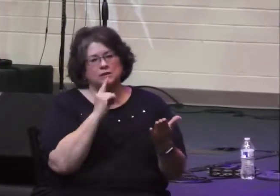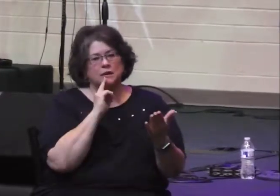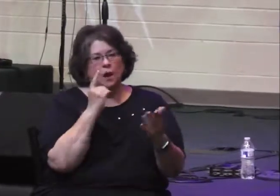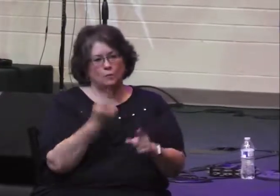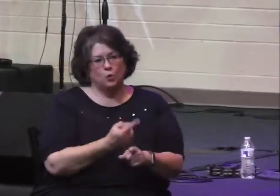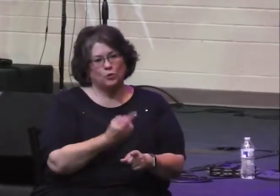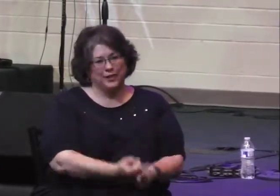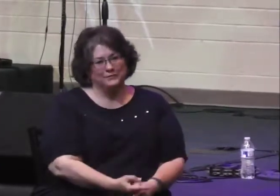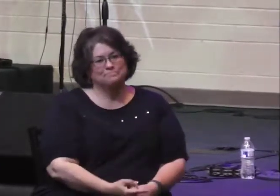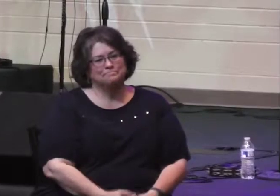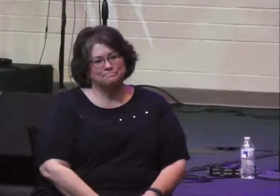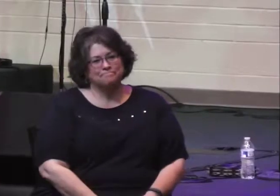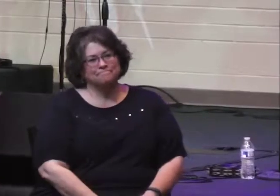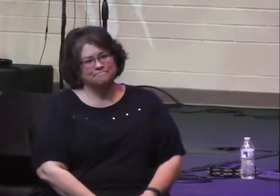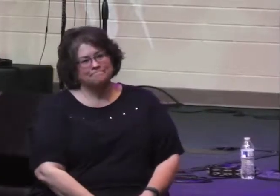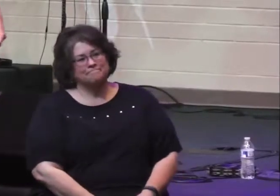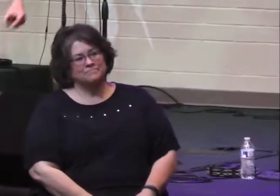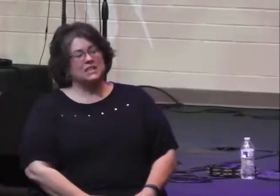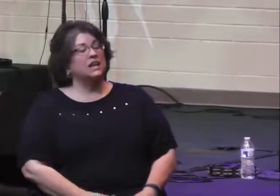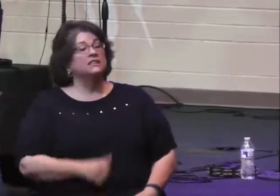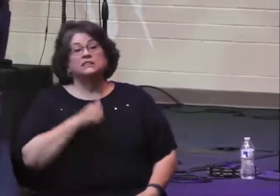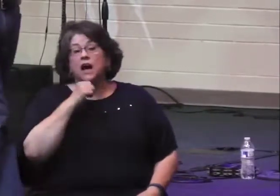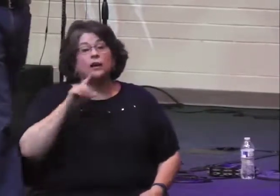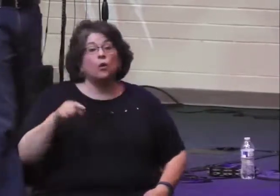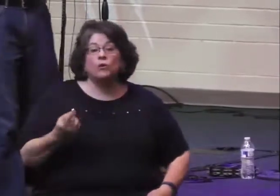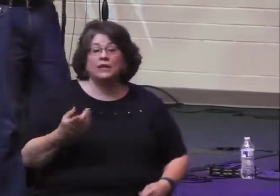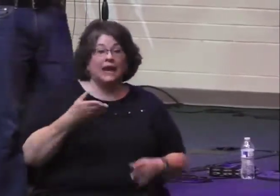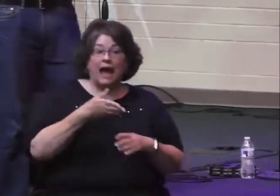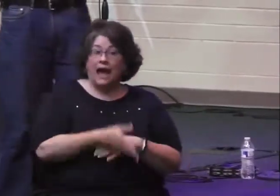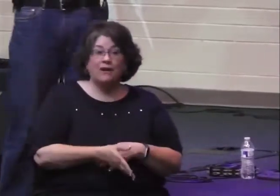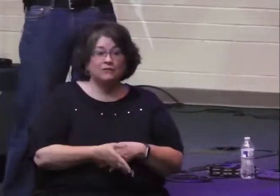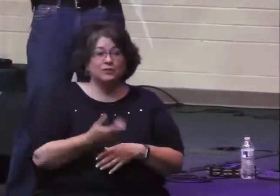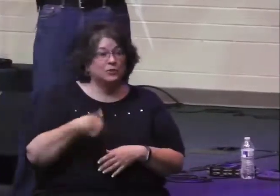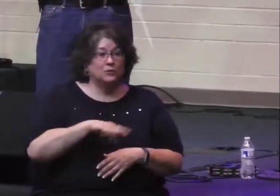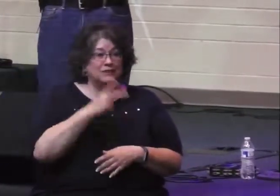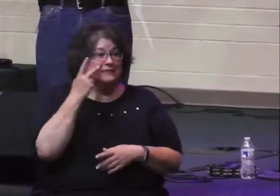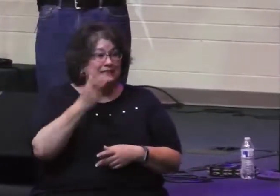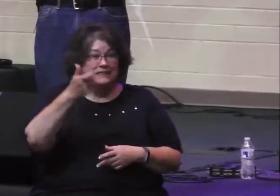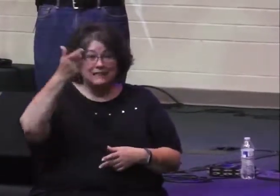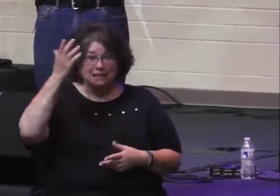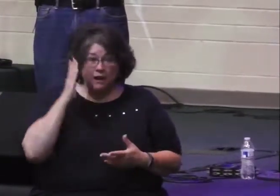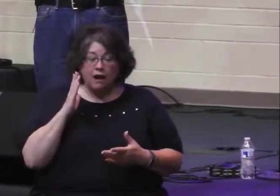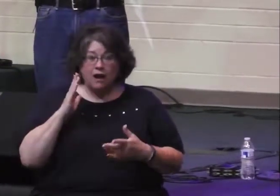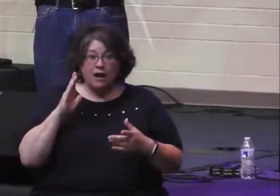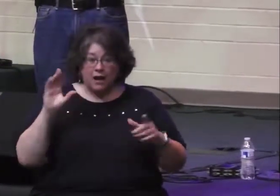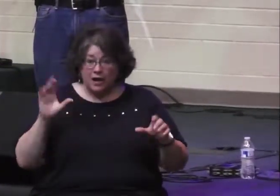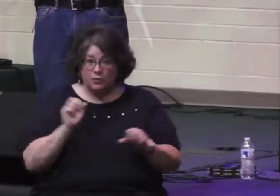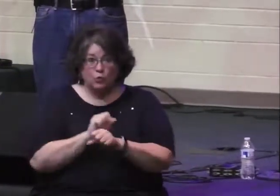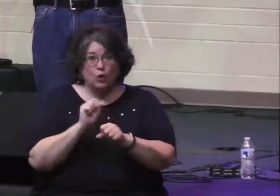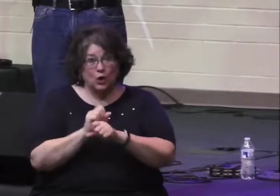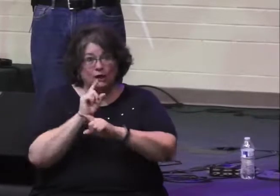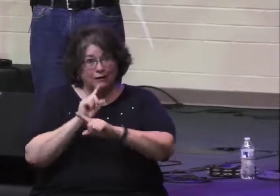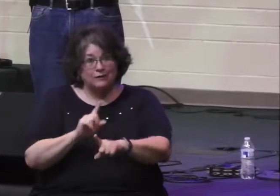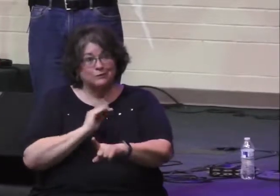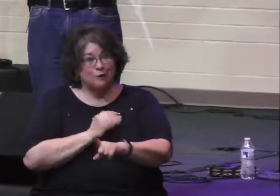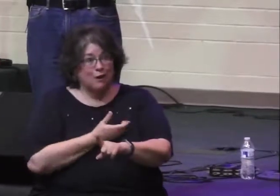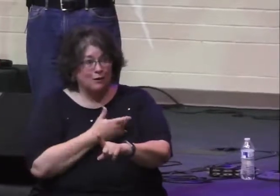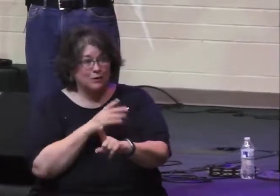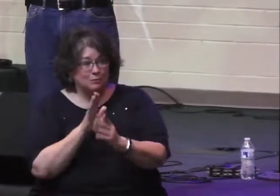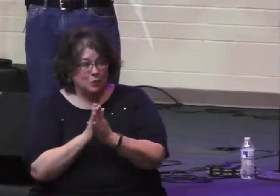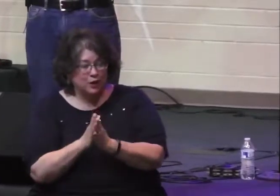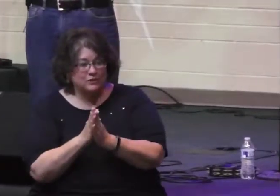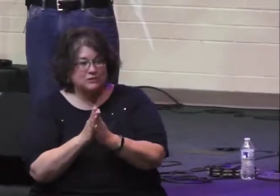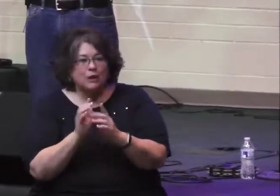are always appropriate. Not only after we have seen